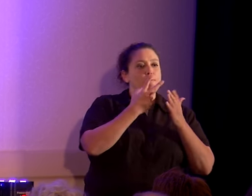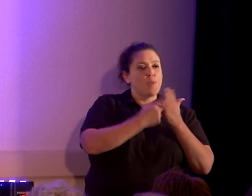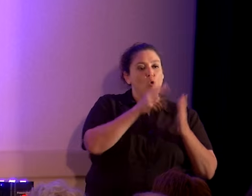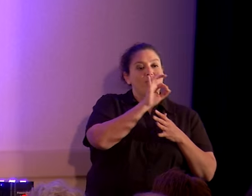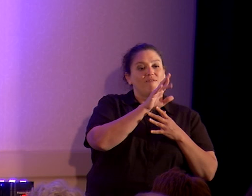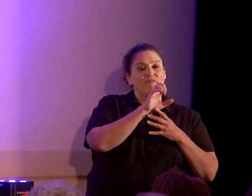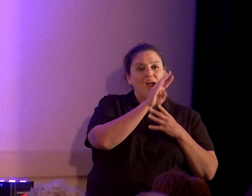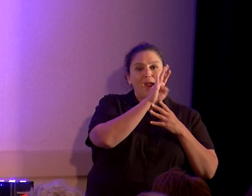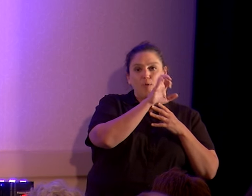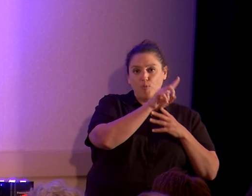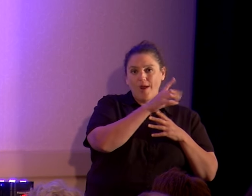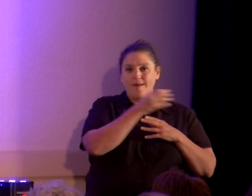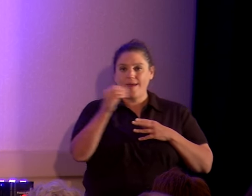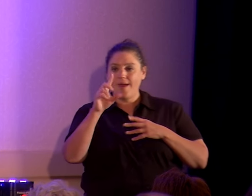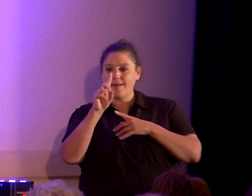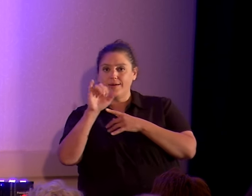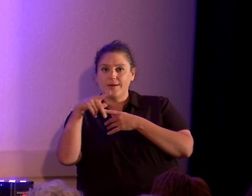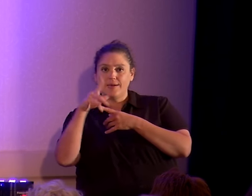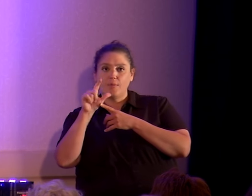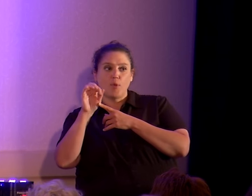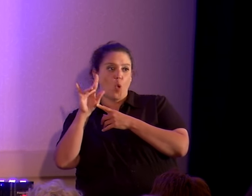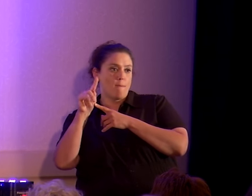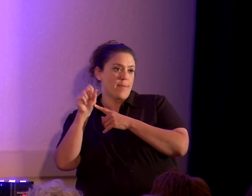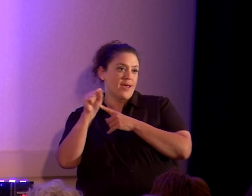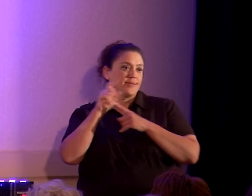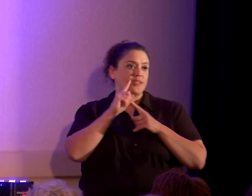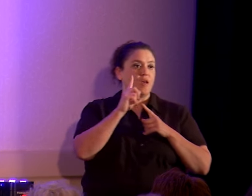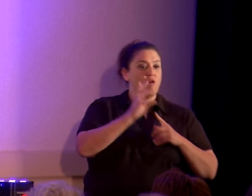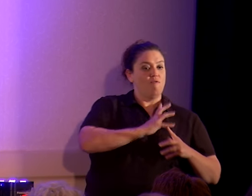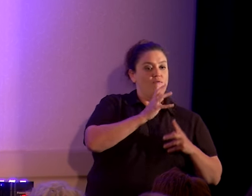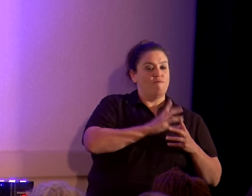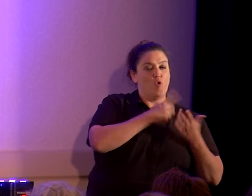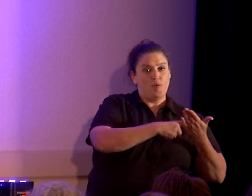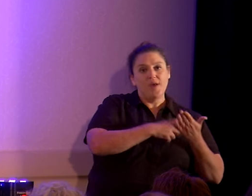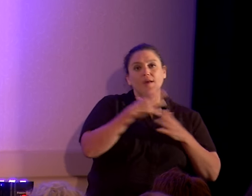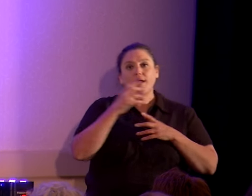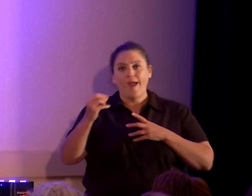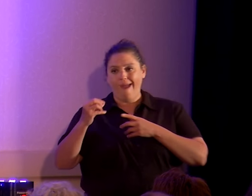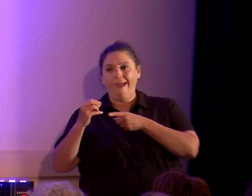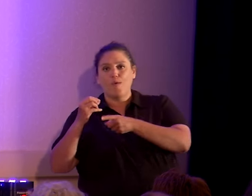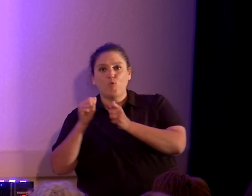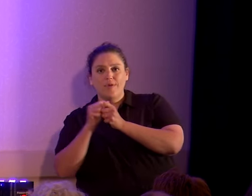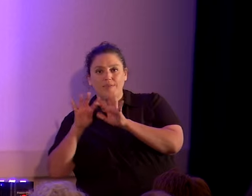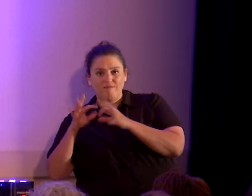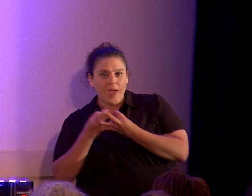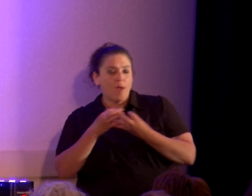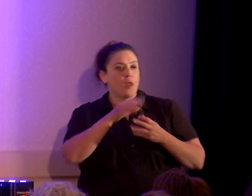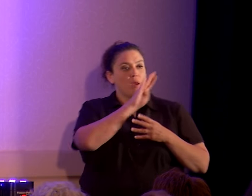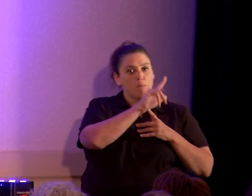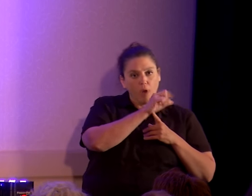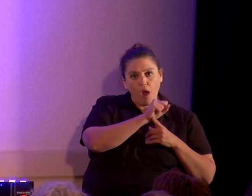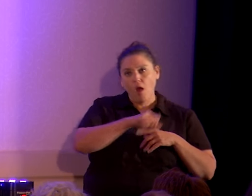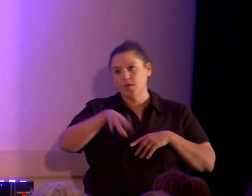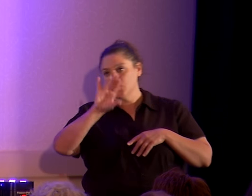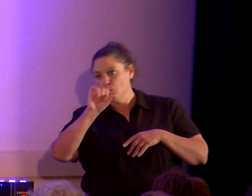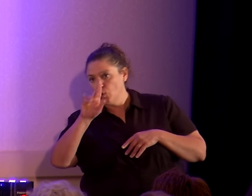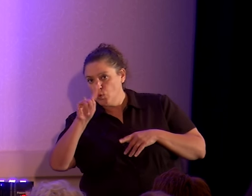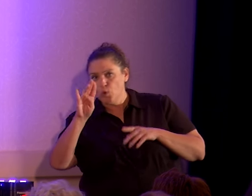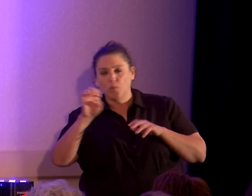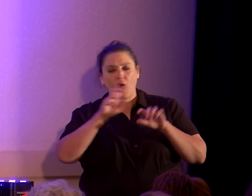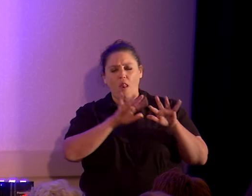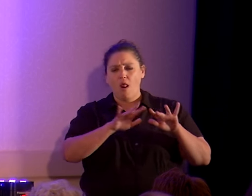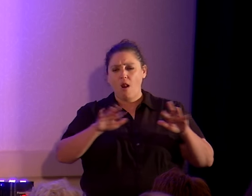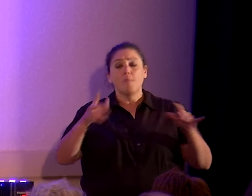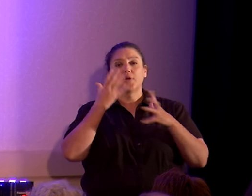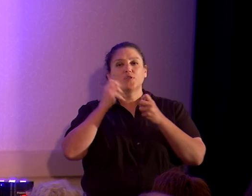both public formal debates and informal discussions with your family, and TV shows like ours, and blogs, and YouTube. Because we need to reach as